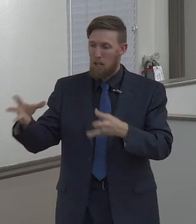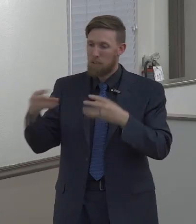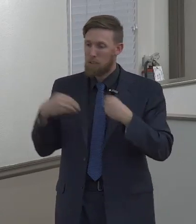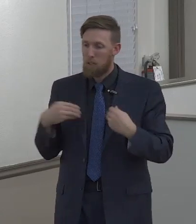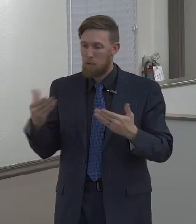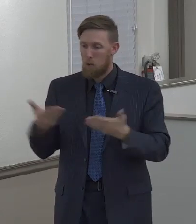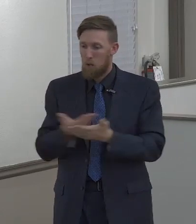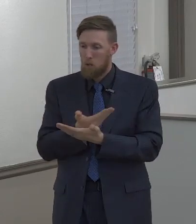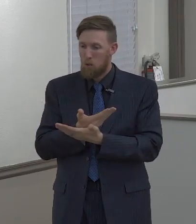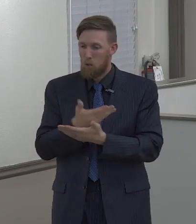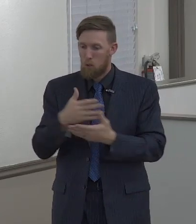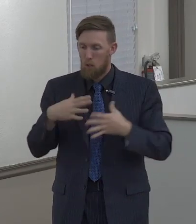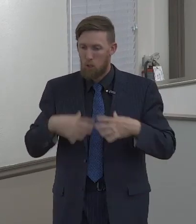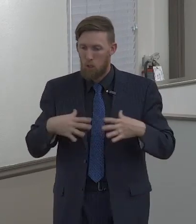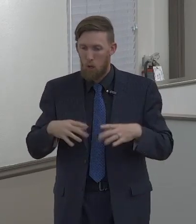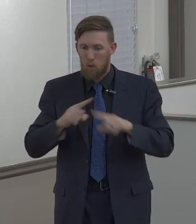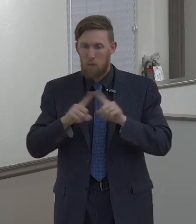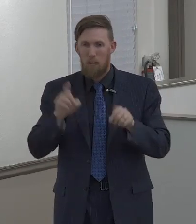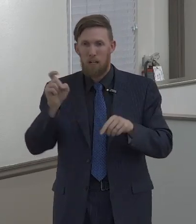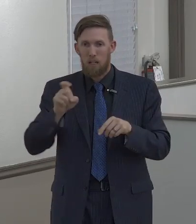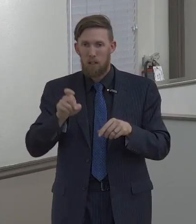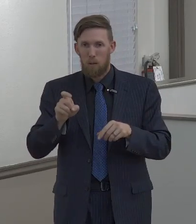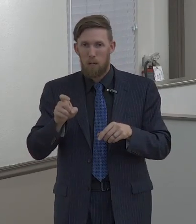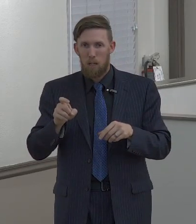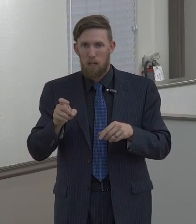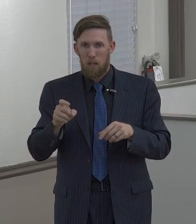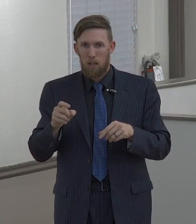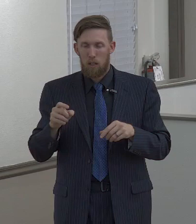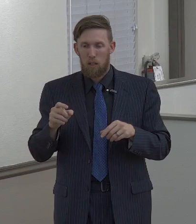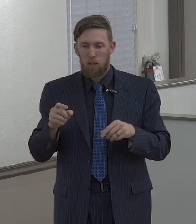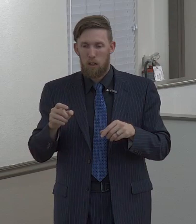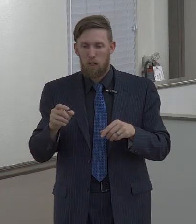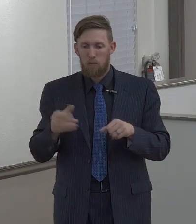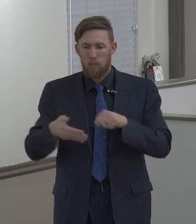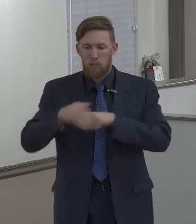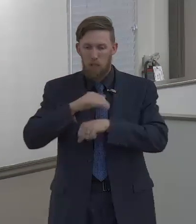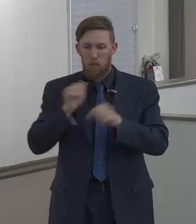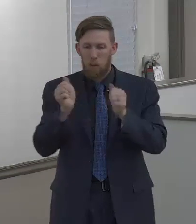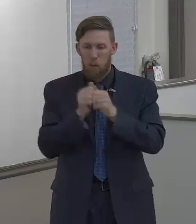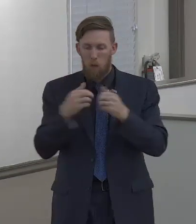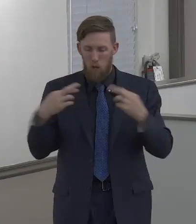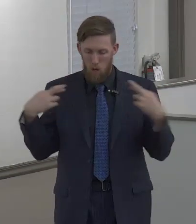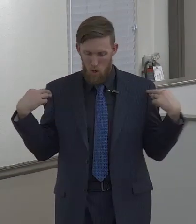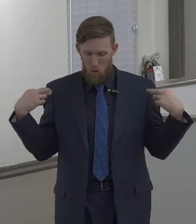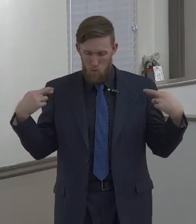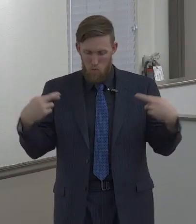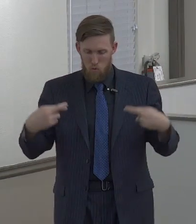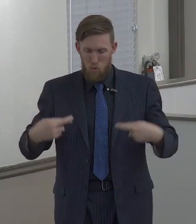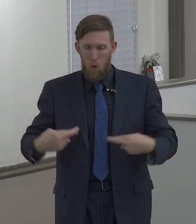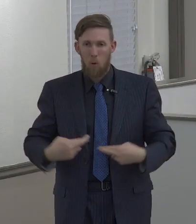Without love, we will lose our compassion. Without love, we're going to lose